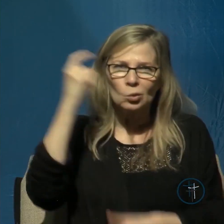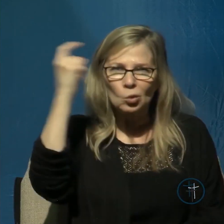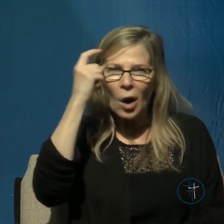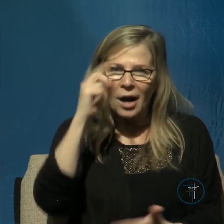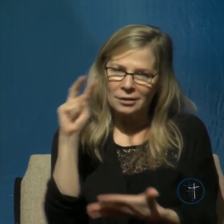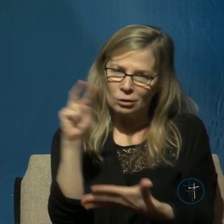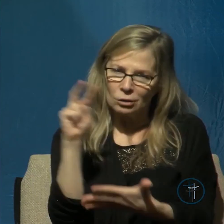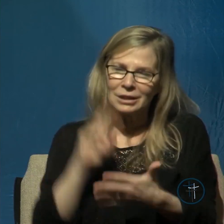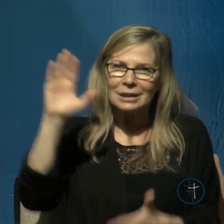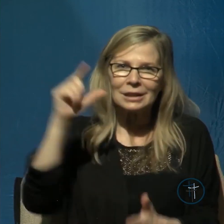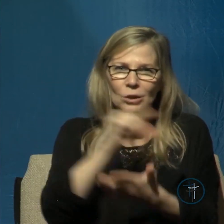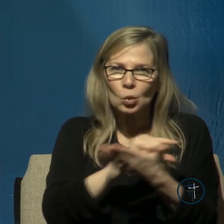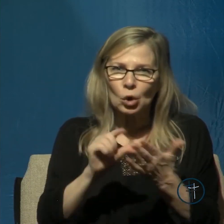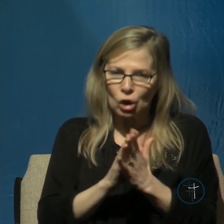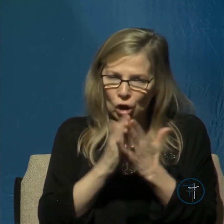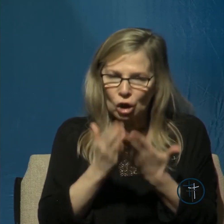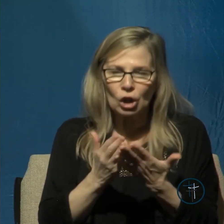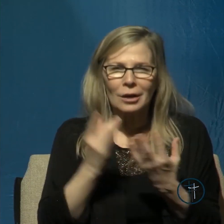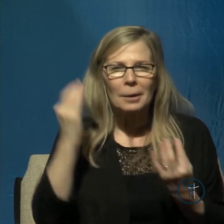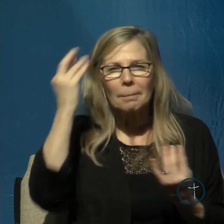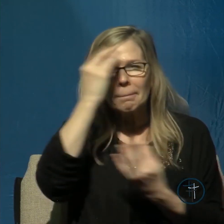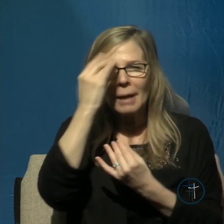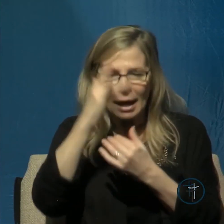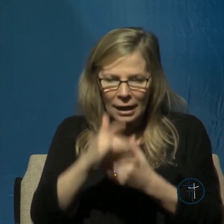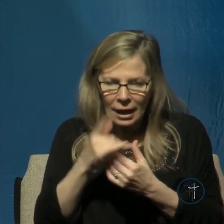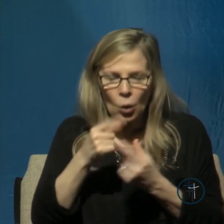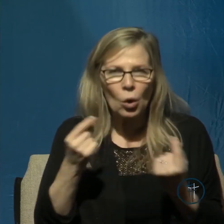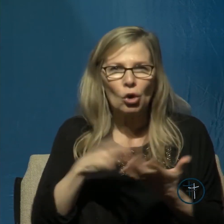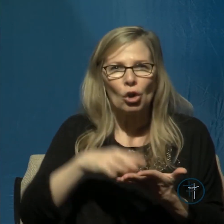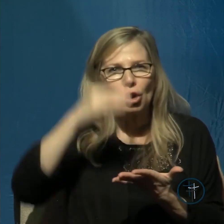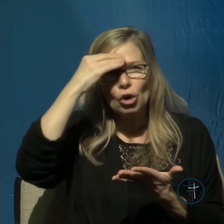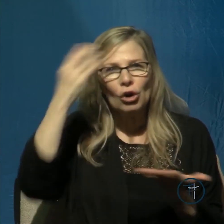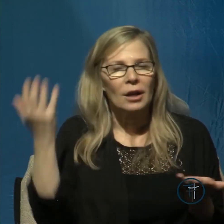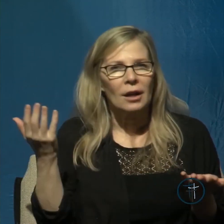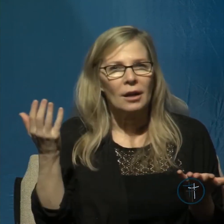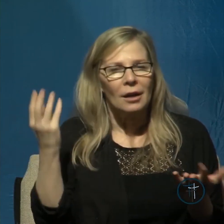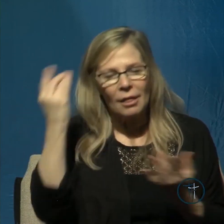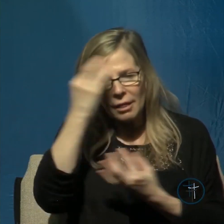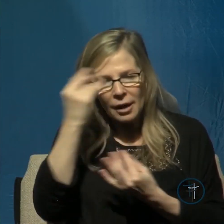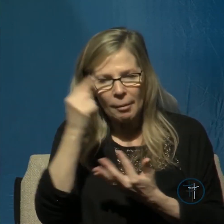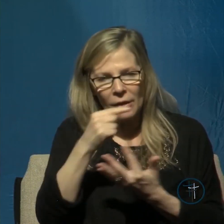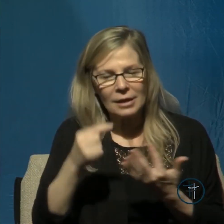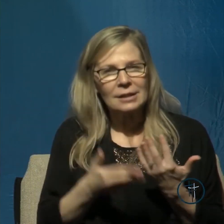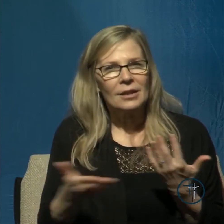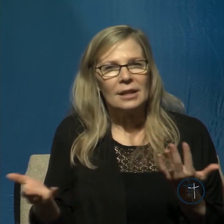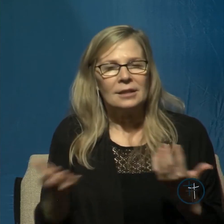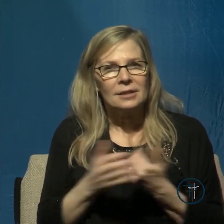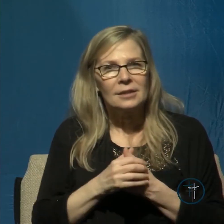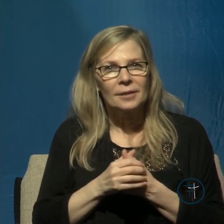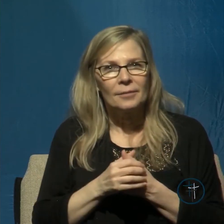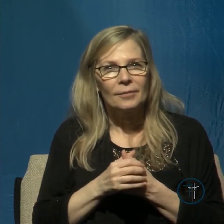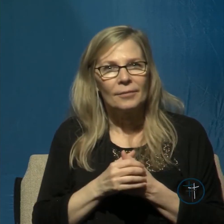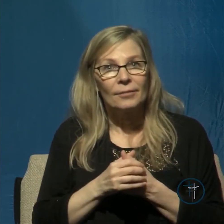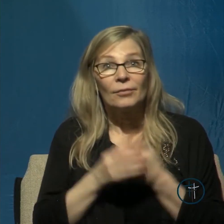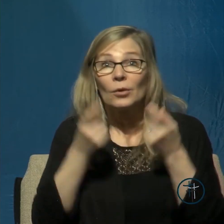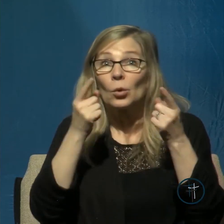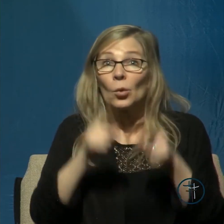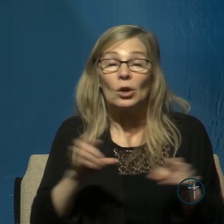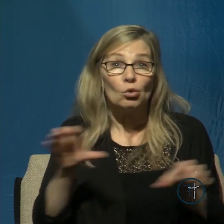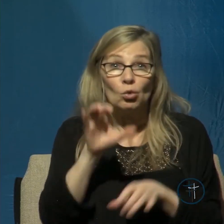meditate on what you're learning about think about these things and when you do that you'll be able